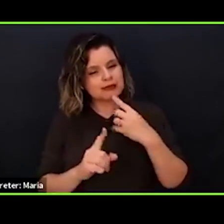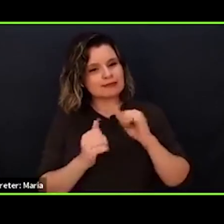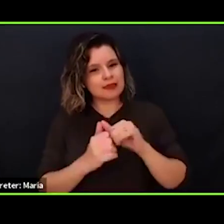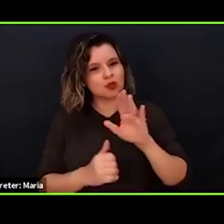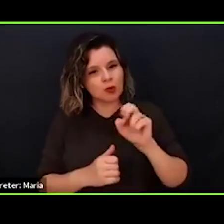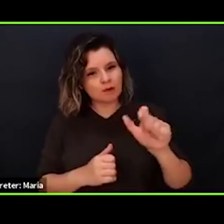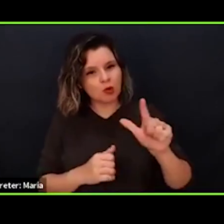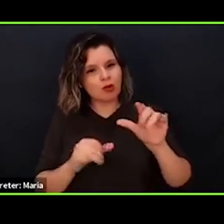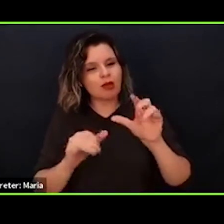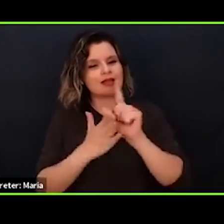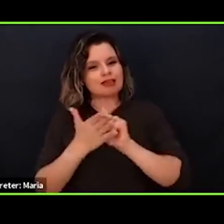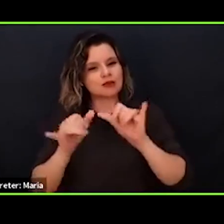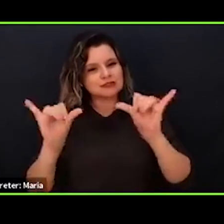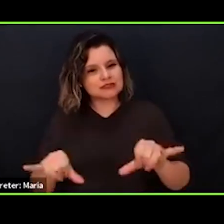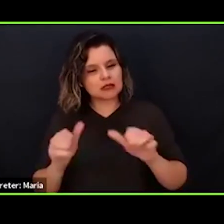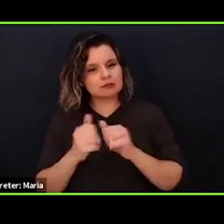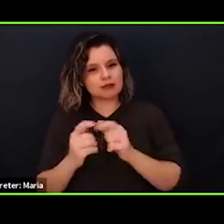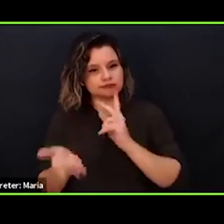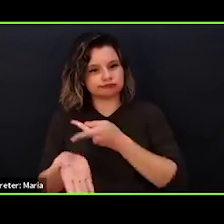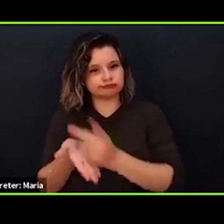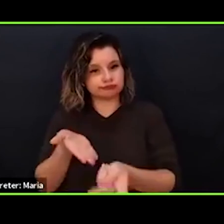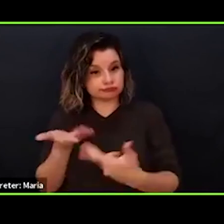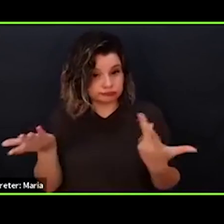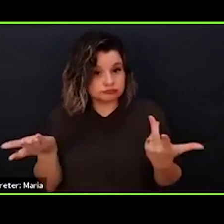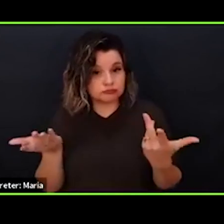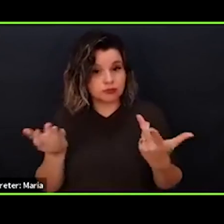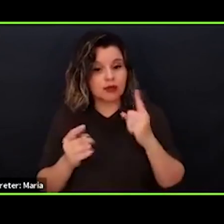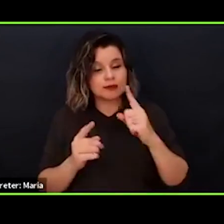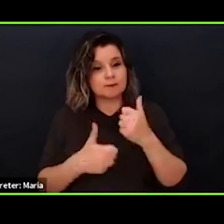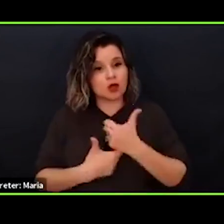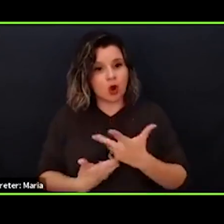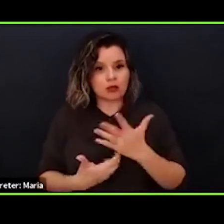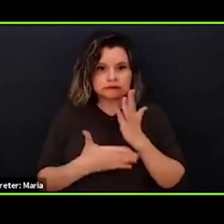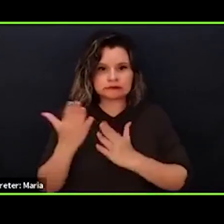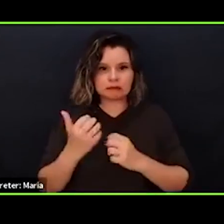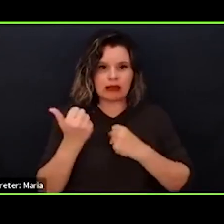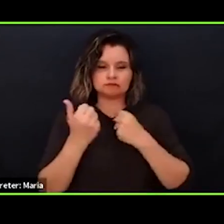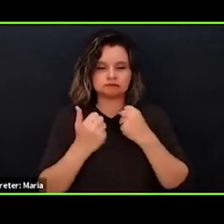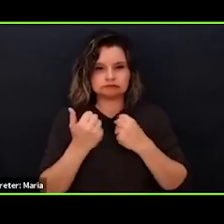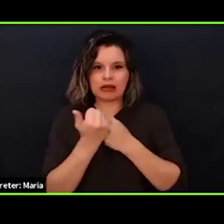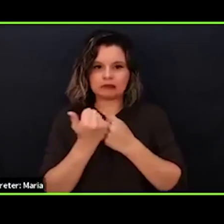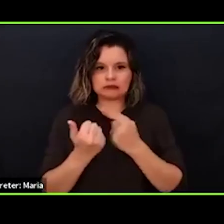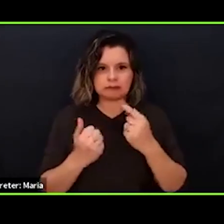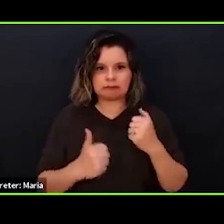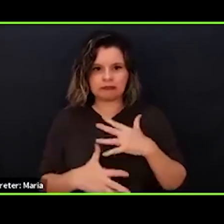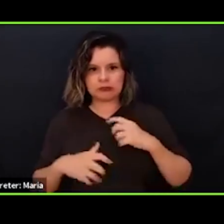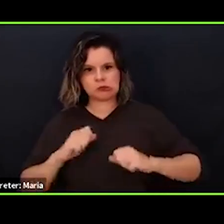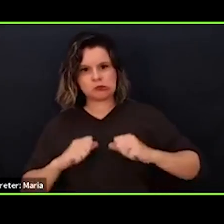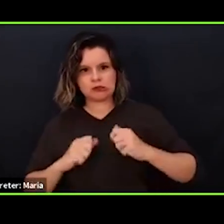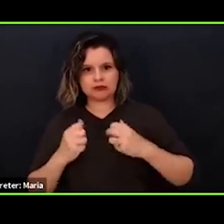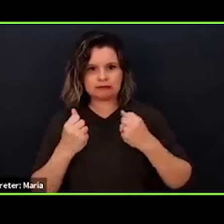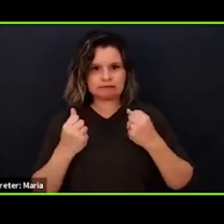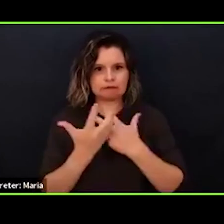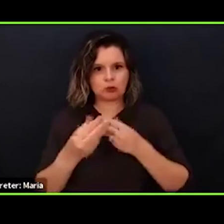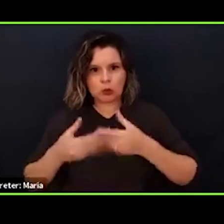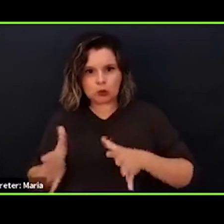system has been an abject failure. I know that this may cause certain advocates out there some fear, right? This fear of losing funding,